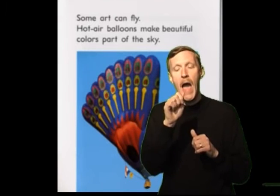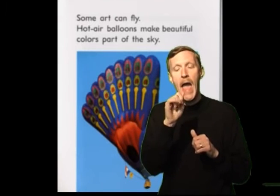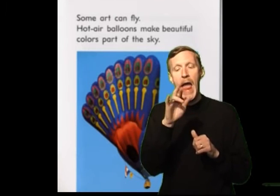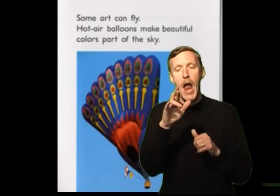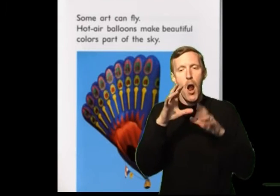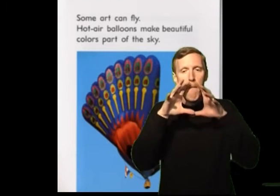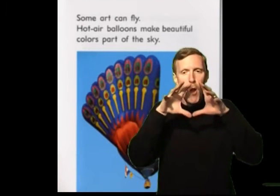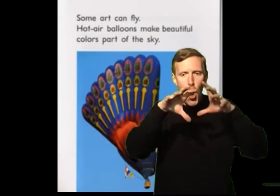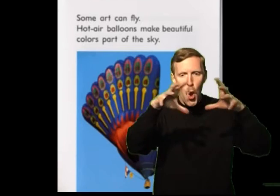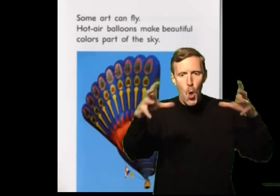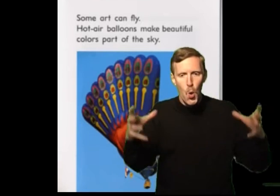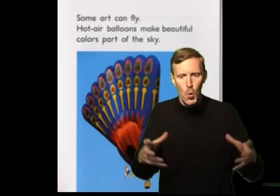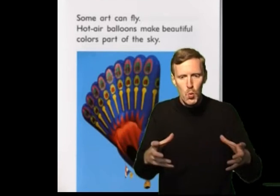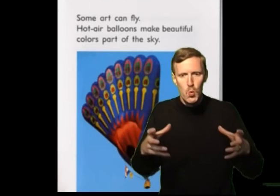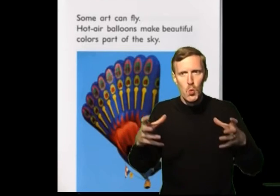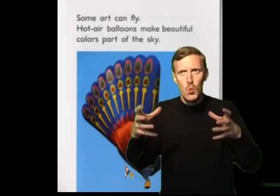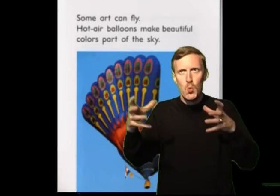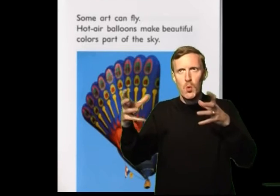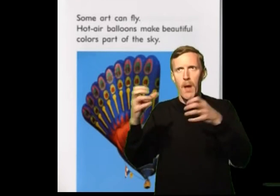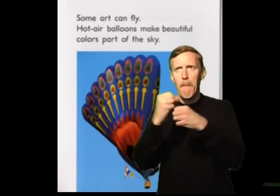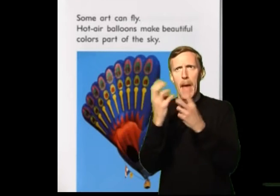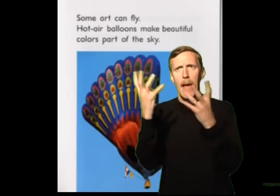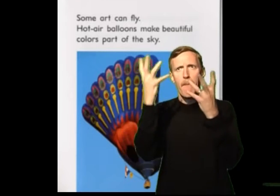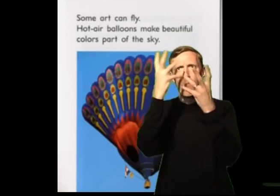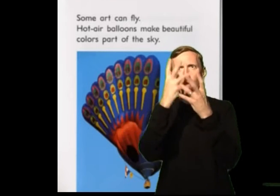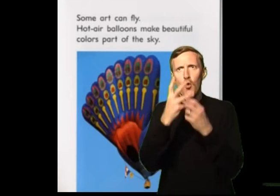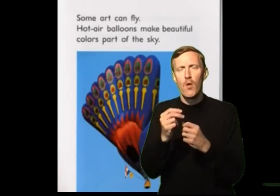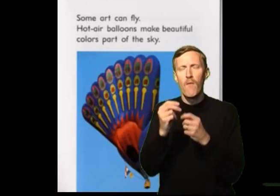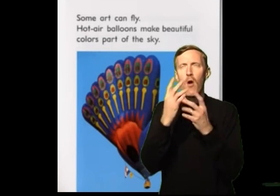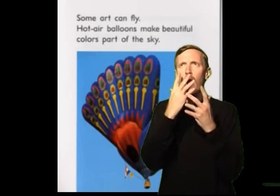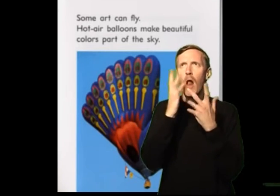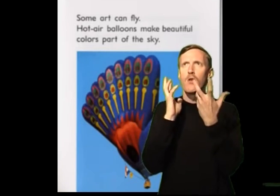Hot air balloons make beautiful colors part of the sky.